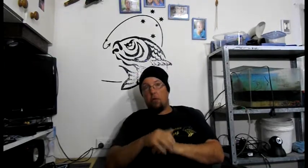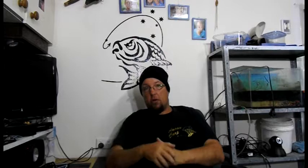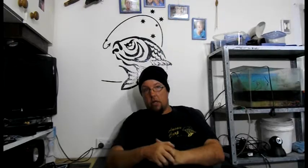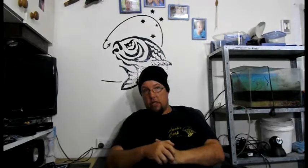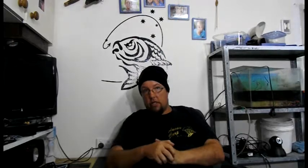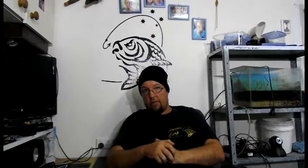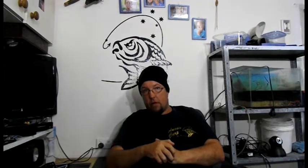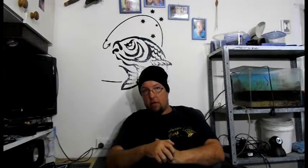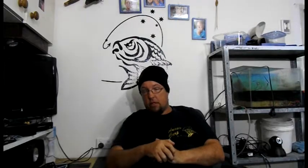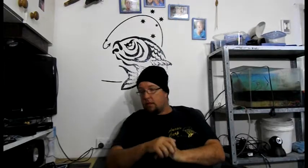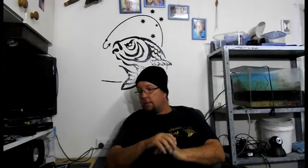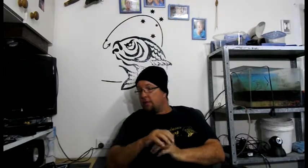release of this virus.